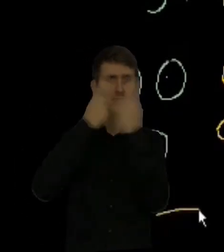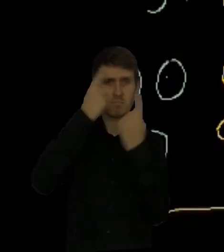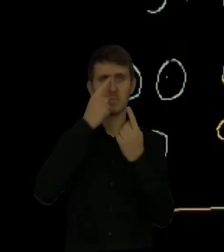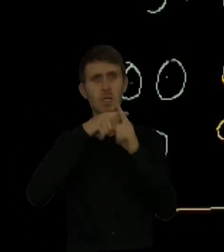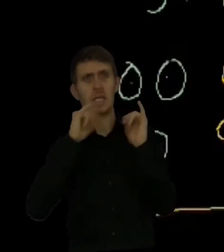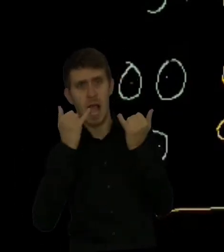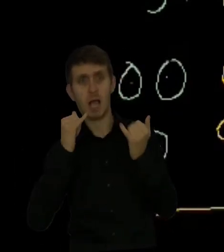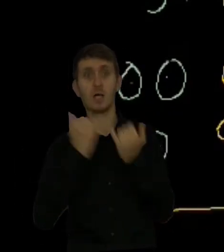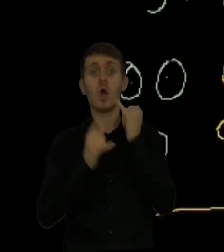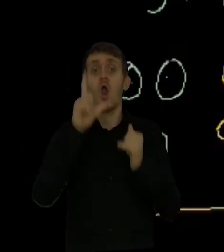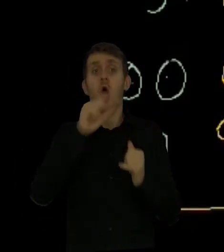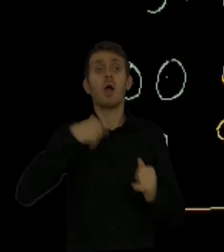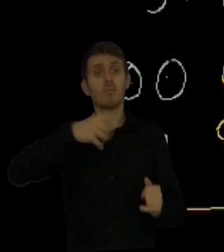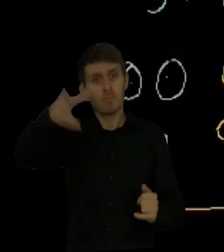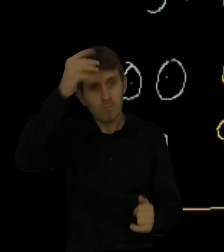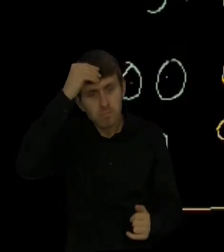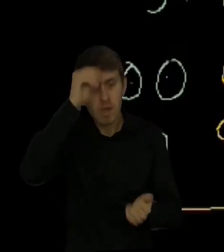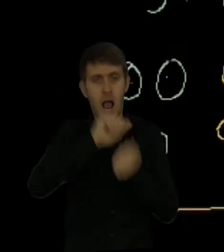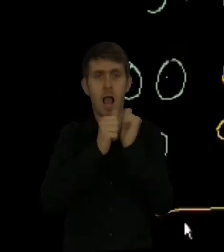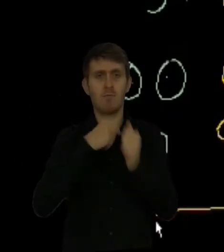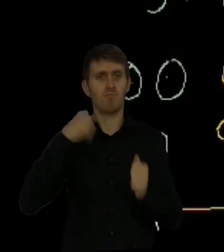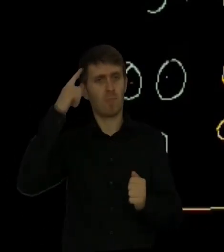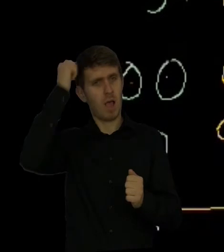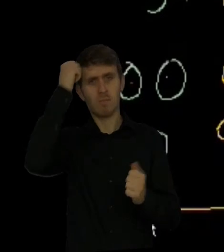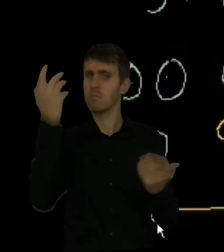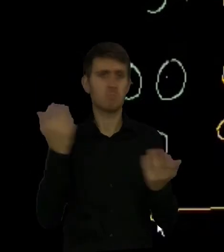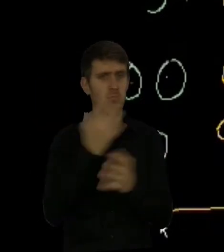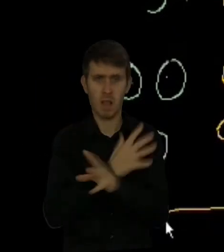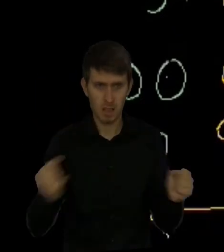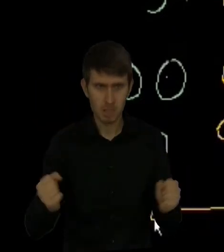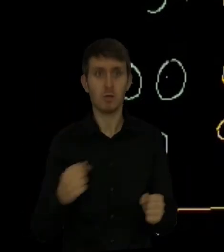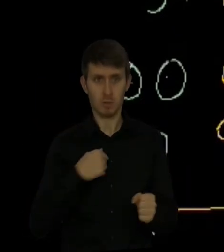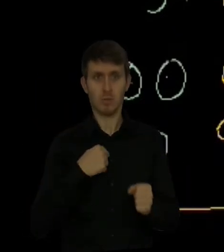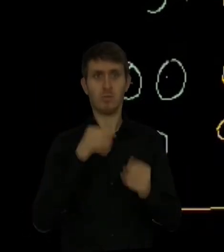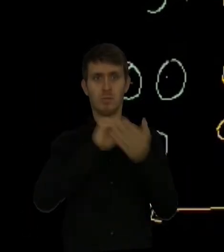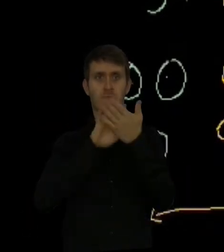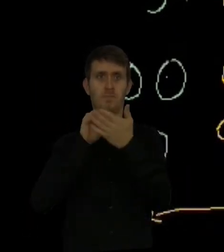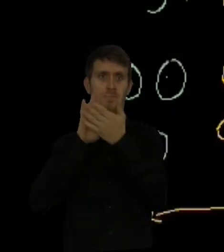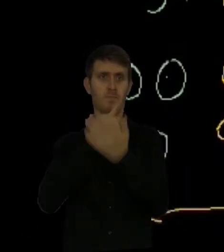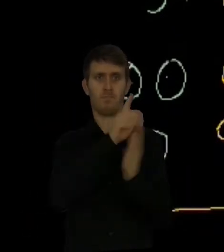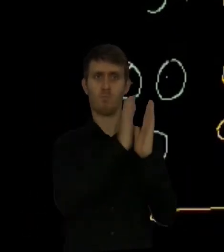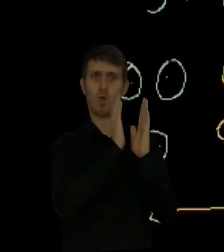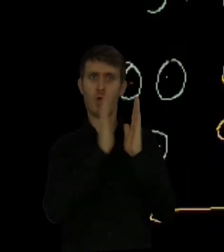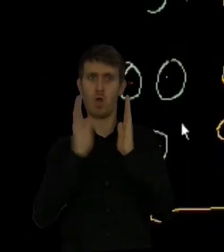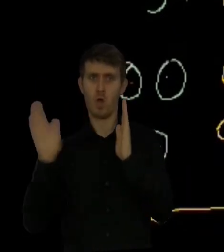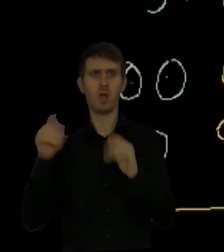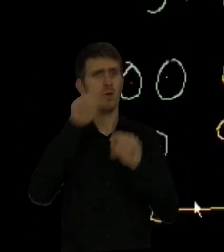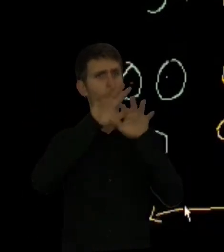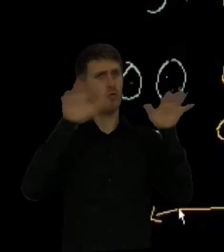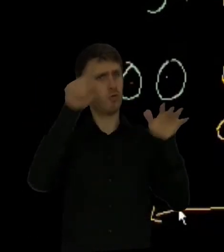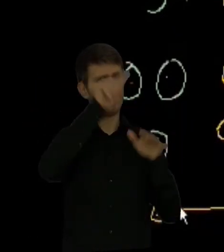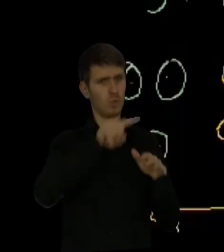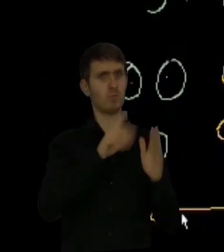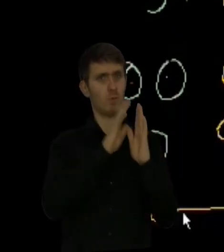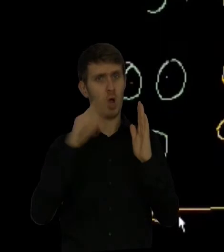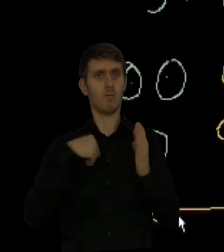when I forget, if I don't have it memorized. So number line, I just write all the numbers in order. And I go high